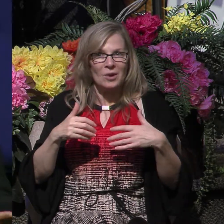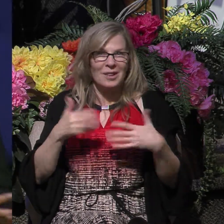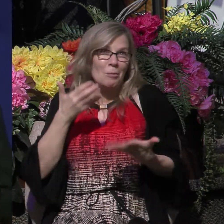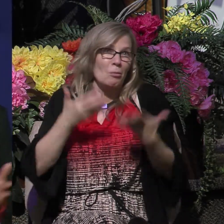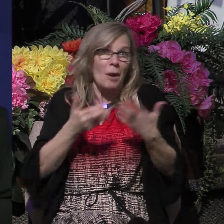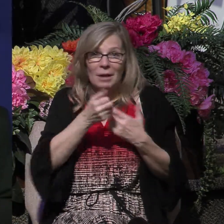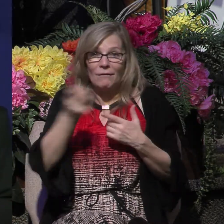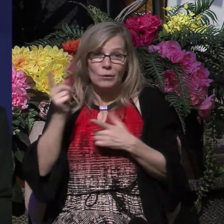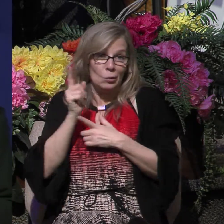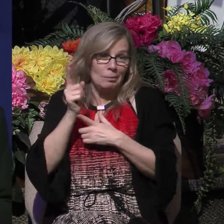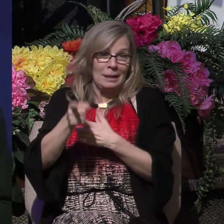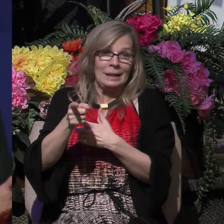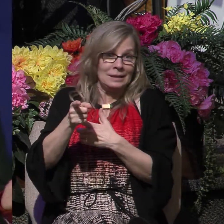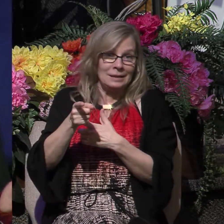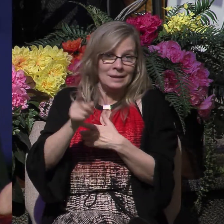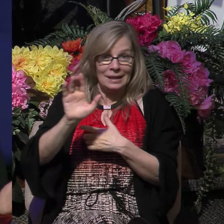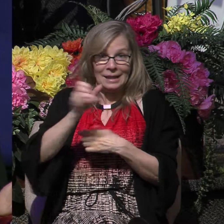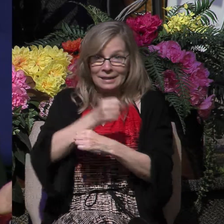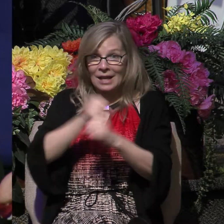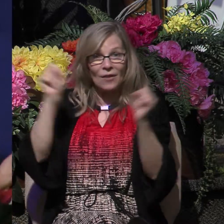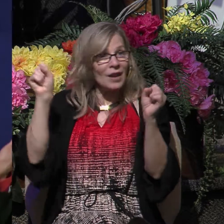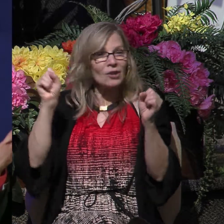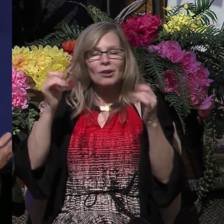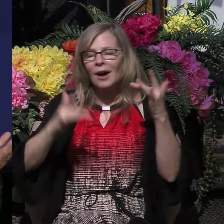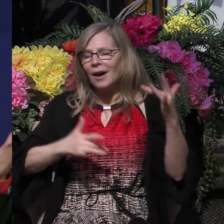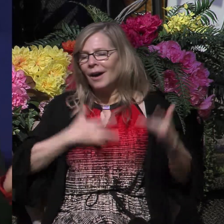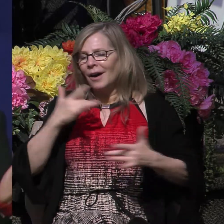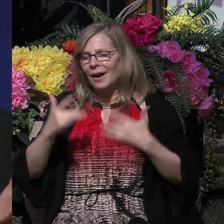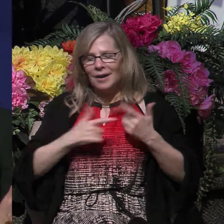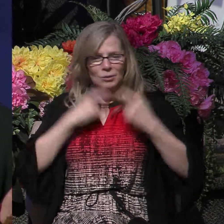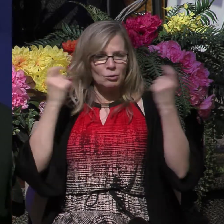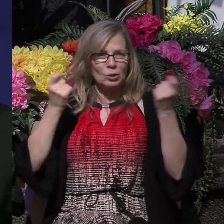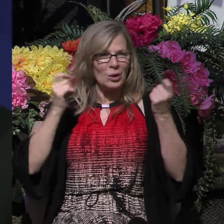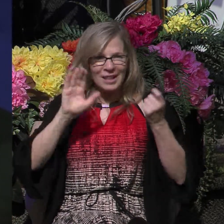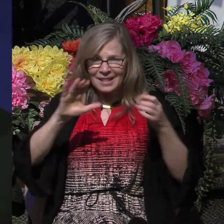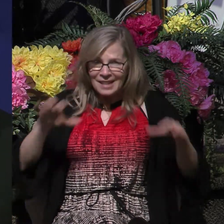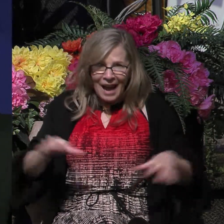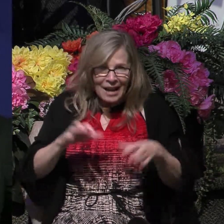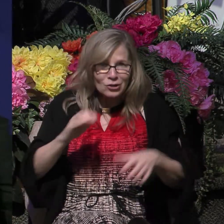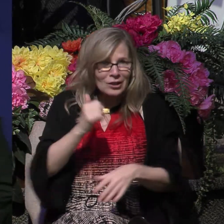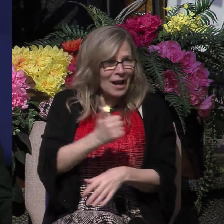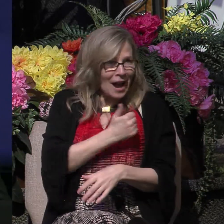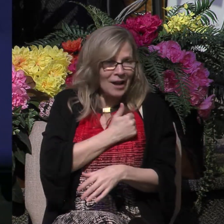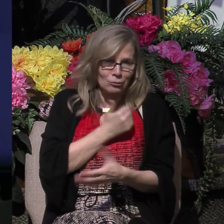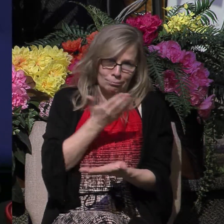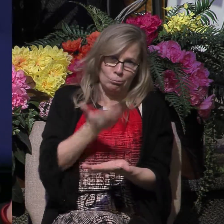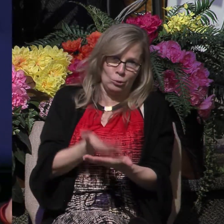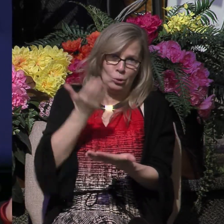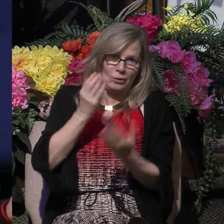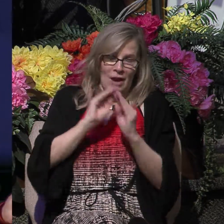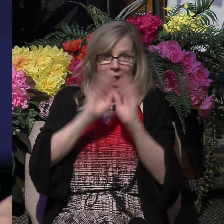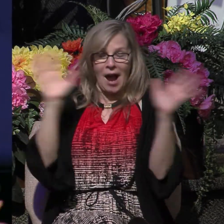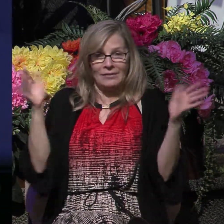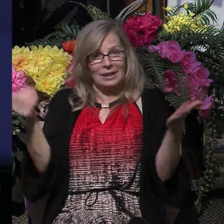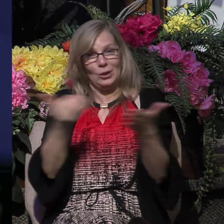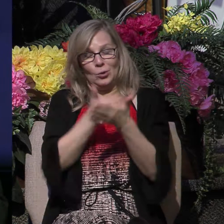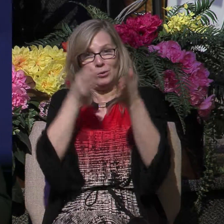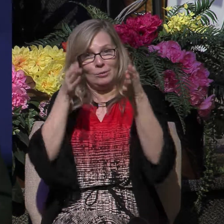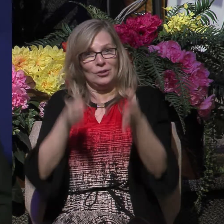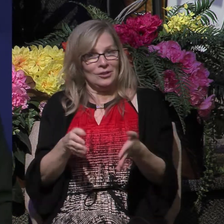a few minutes into his salvation. And yet his actions, his attitudes, evidence that he's a new person in Christ. So the question